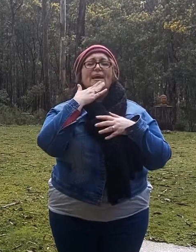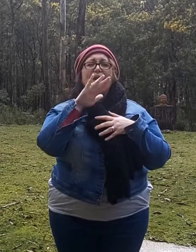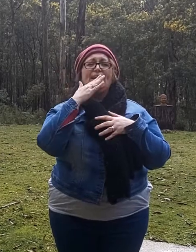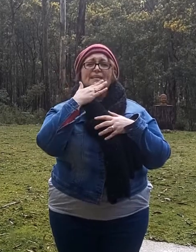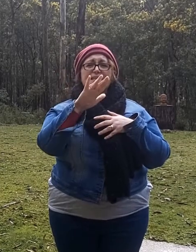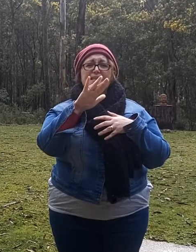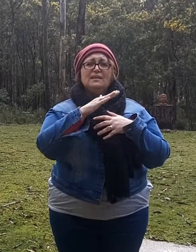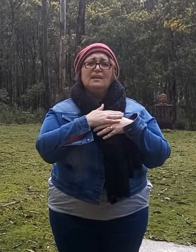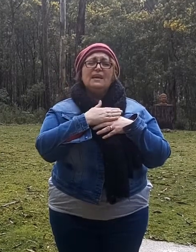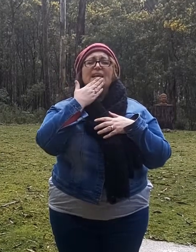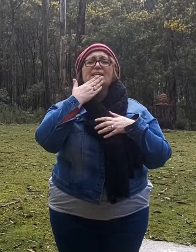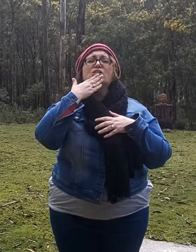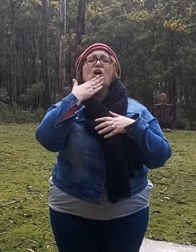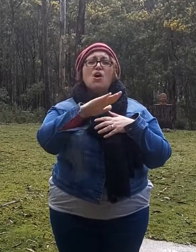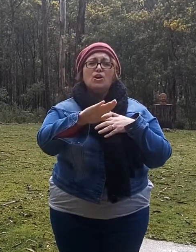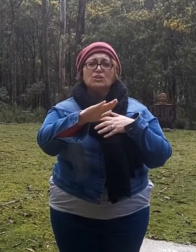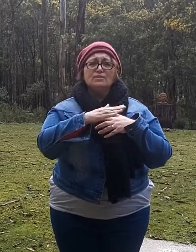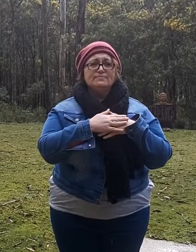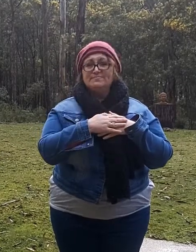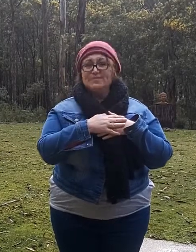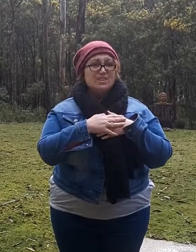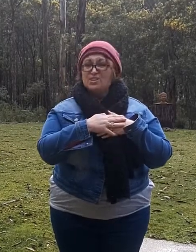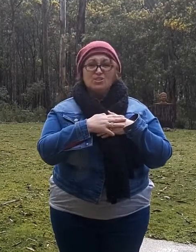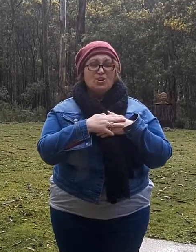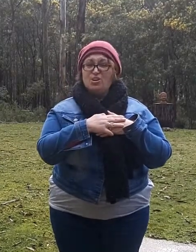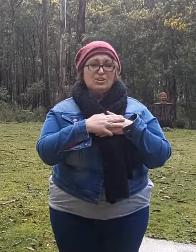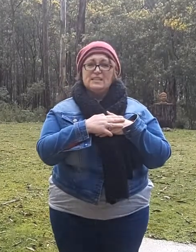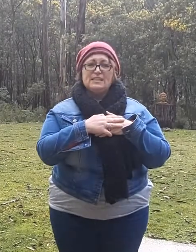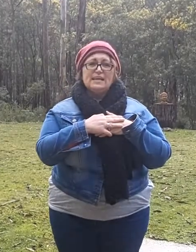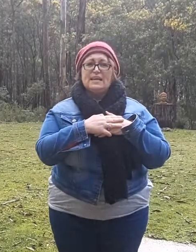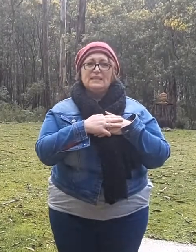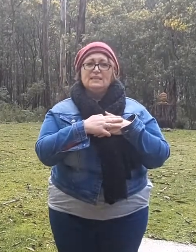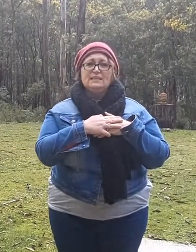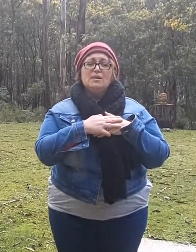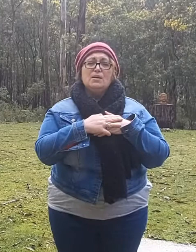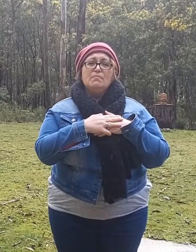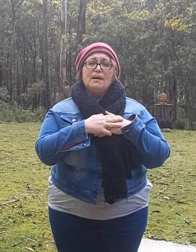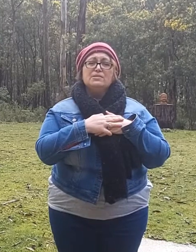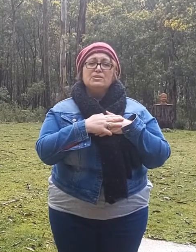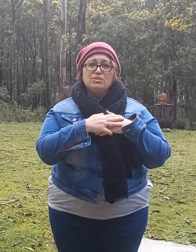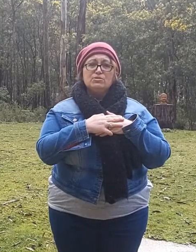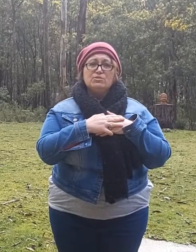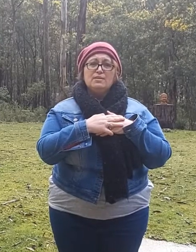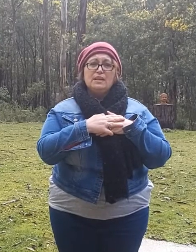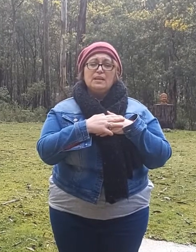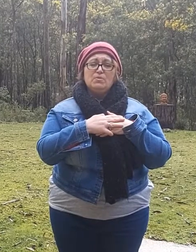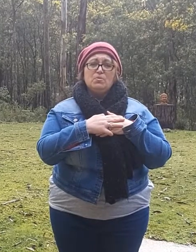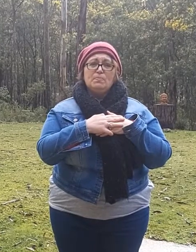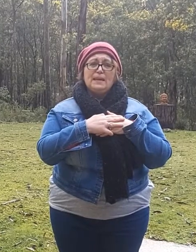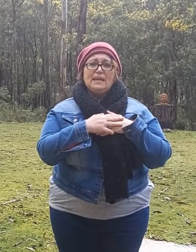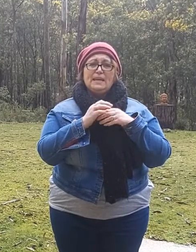hand it's hot it's not hot today but soon it will be